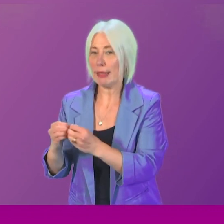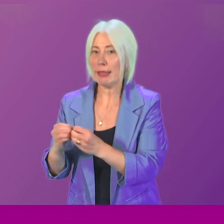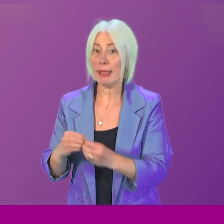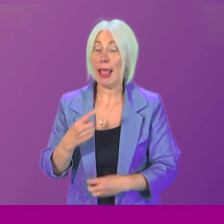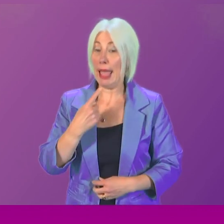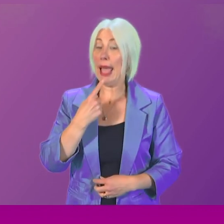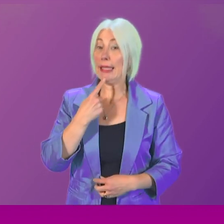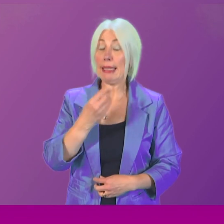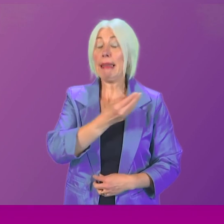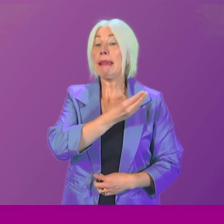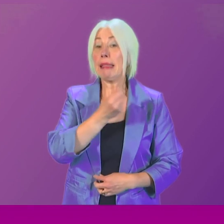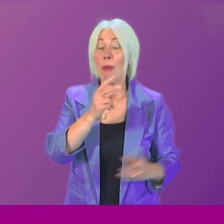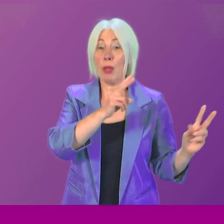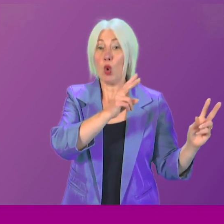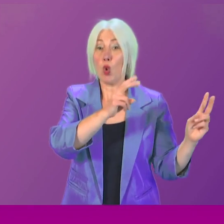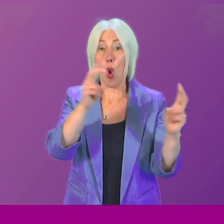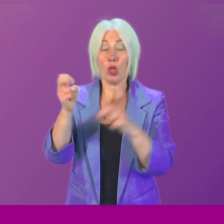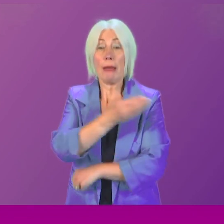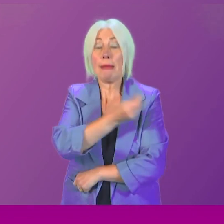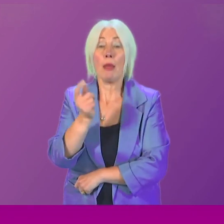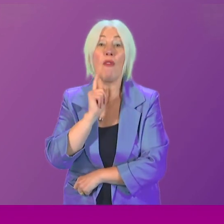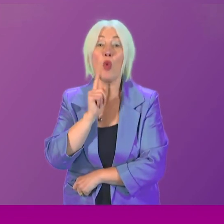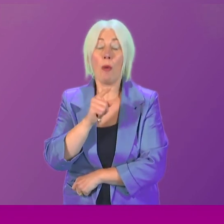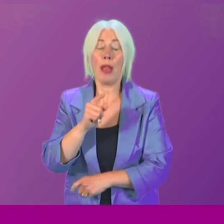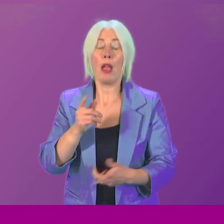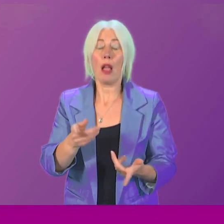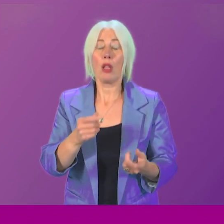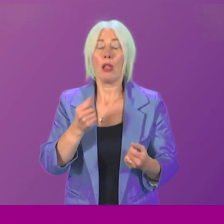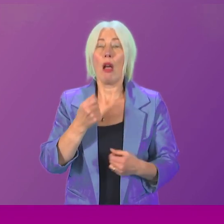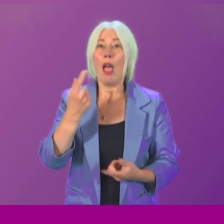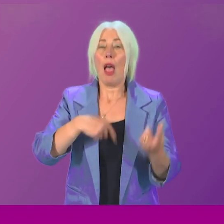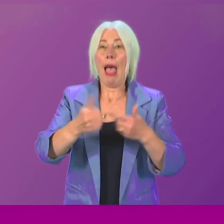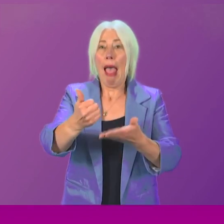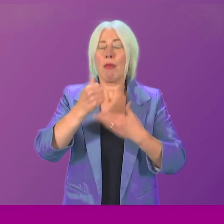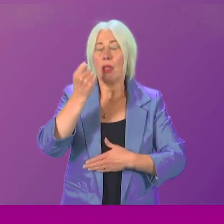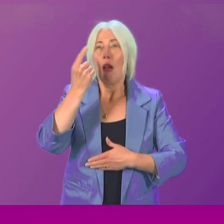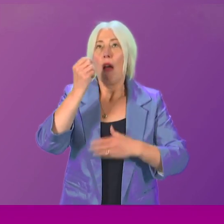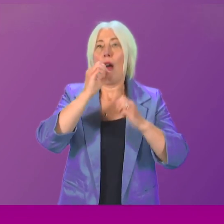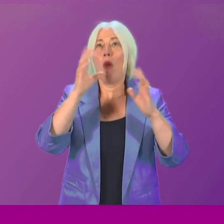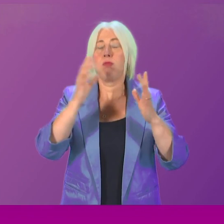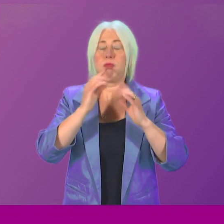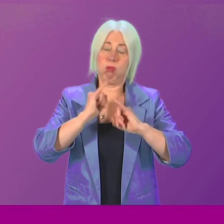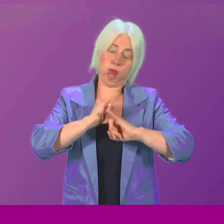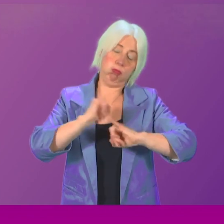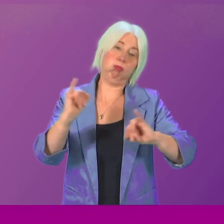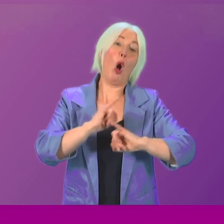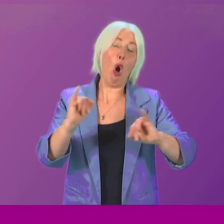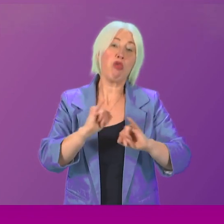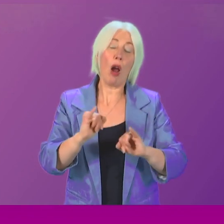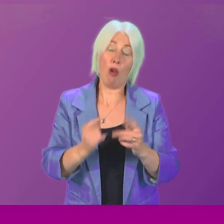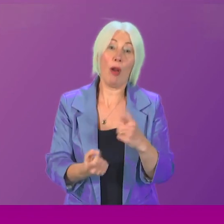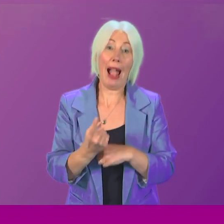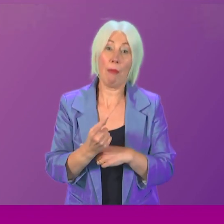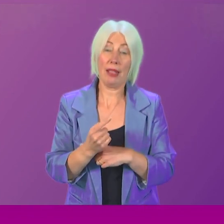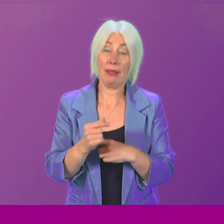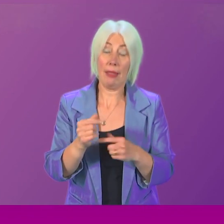in my statement because their words can give an understanding to the horror of this much, much more than any words of mine